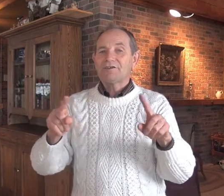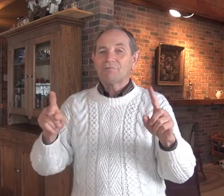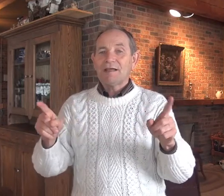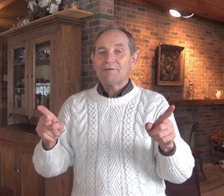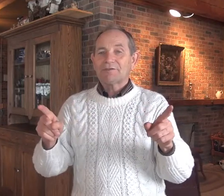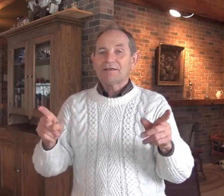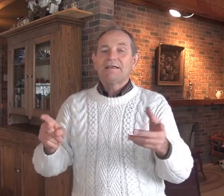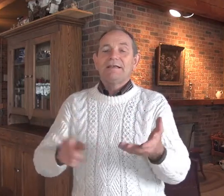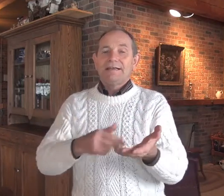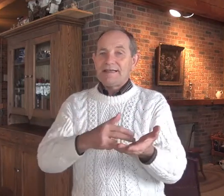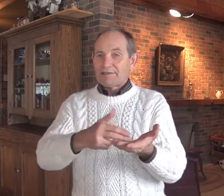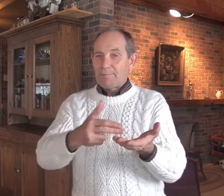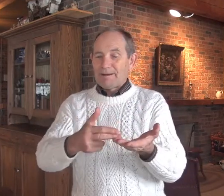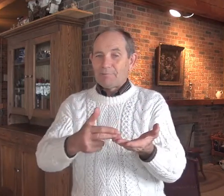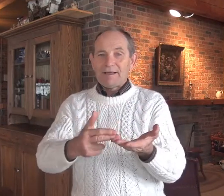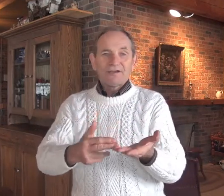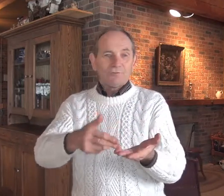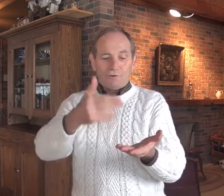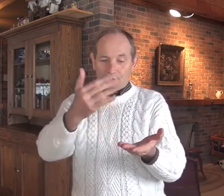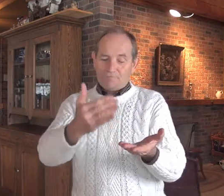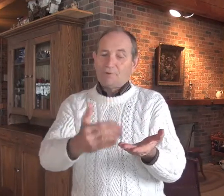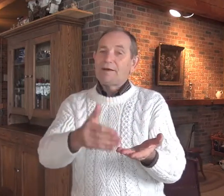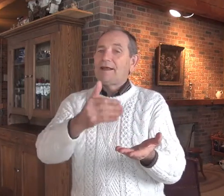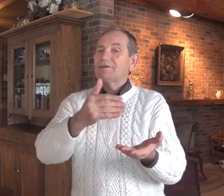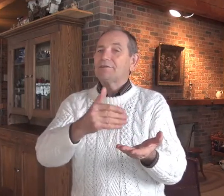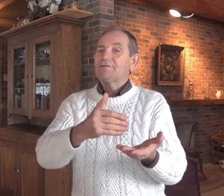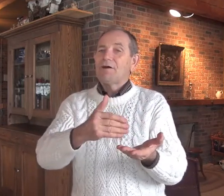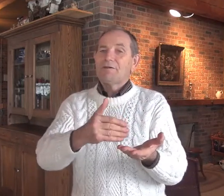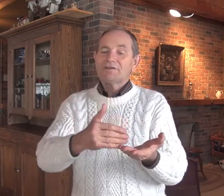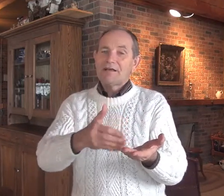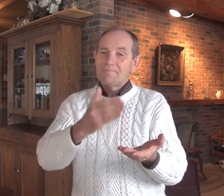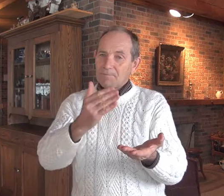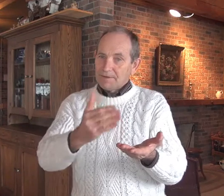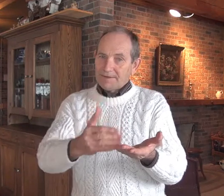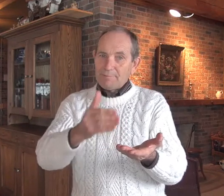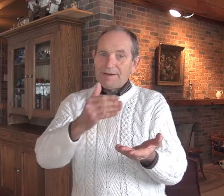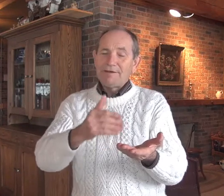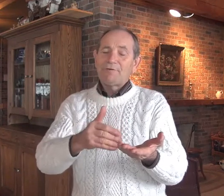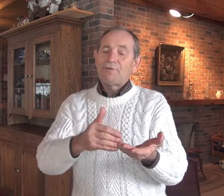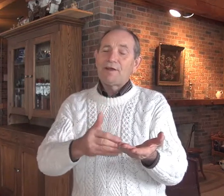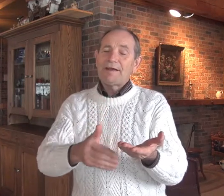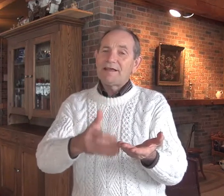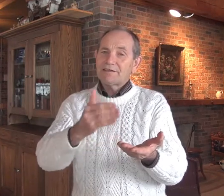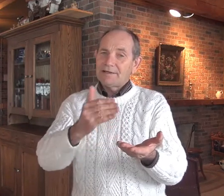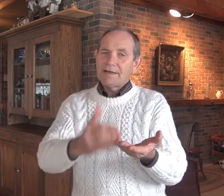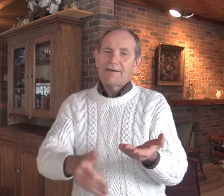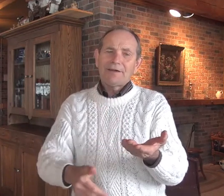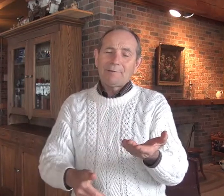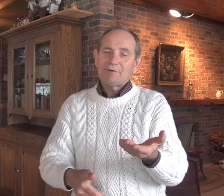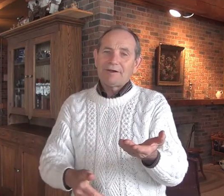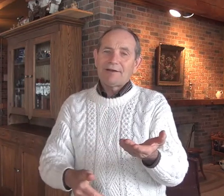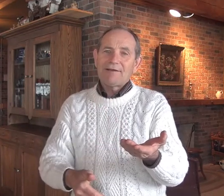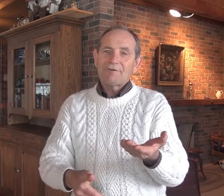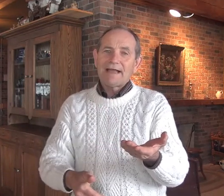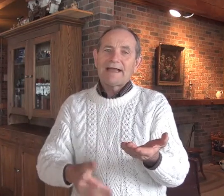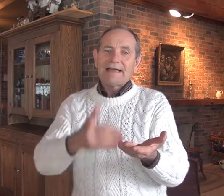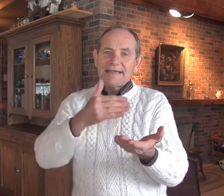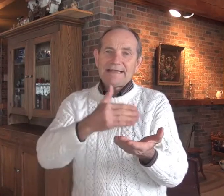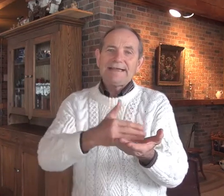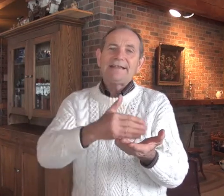disagreements? Need something in place where you have 30 days to solve it yourself, get a media for 30 days and an arbitrator after that. You need